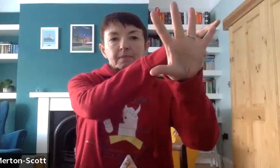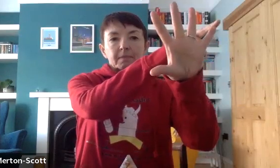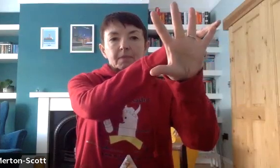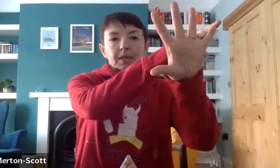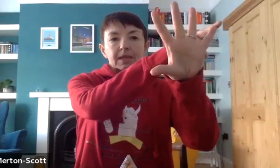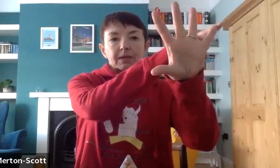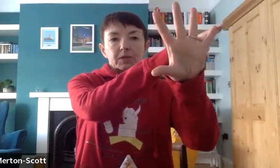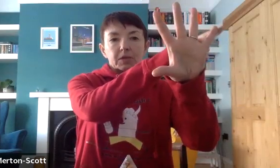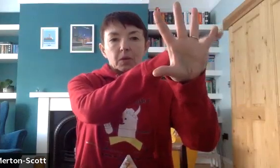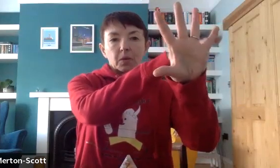Breathe out.